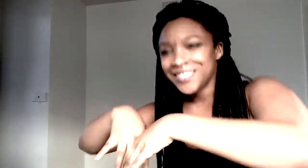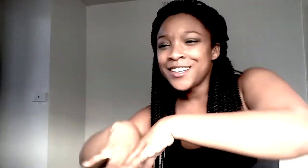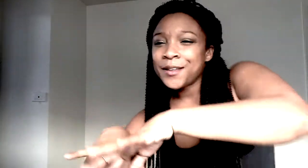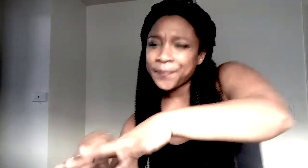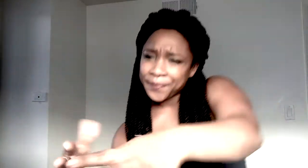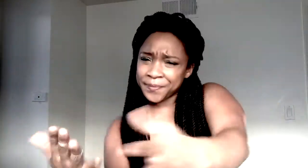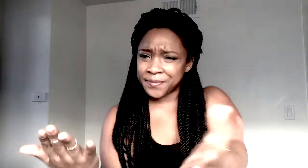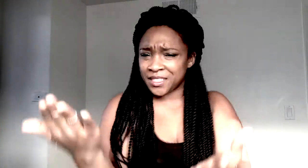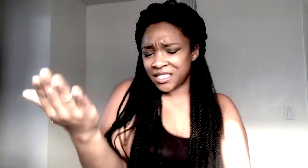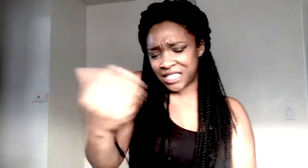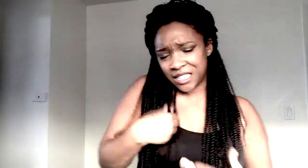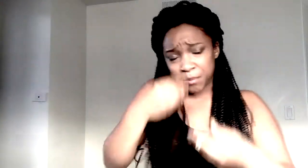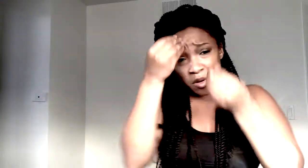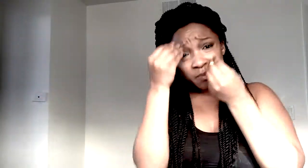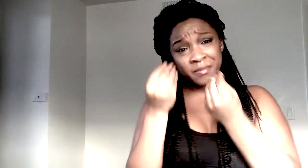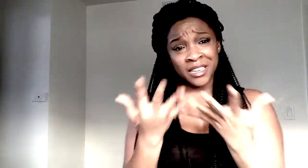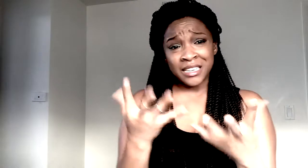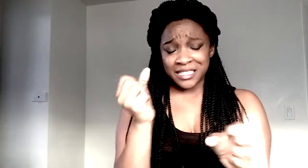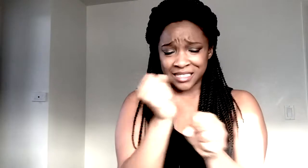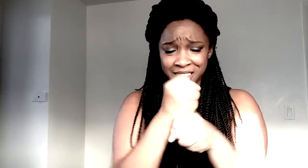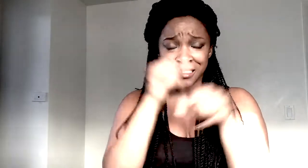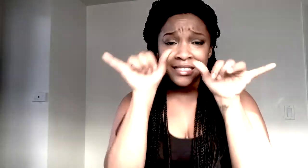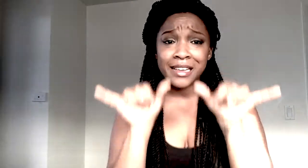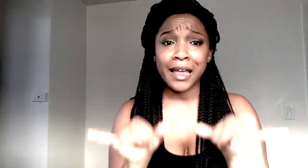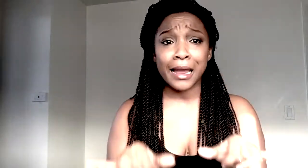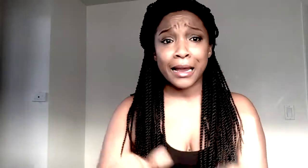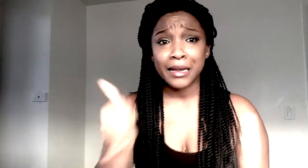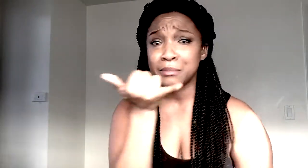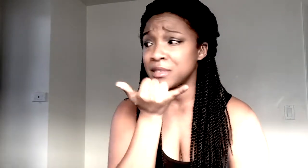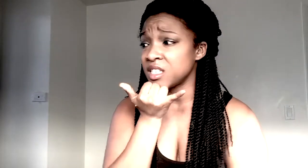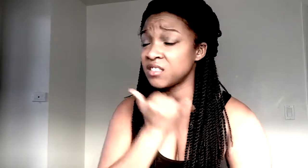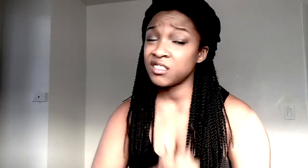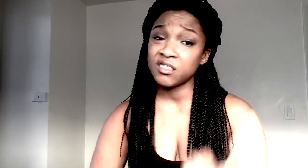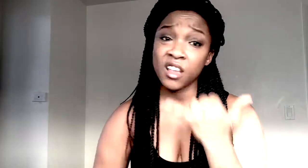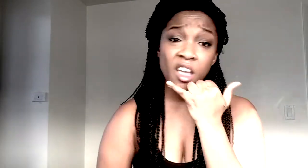Well, I'll just keep on making the same mistakes